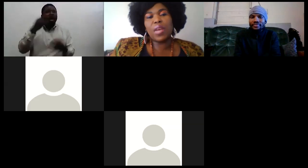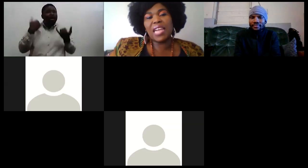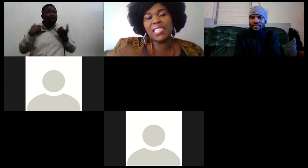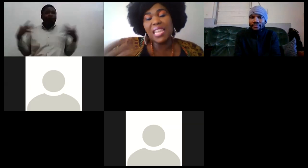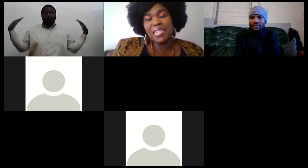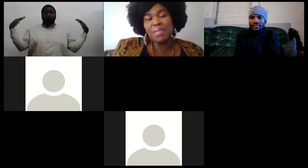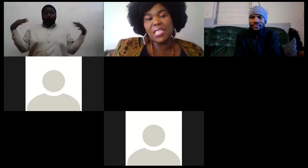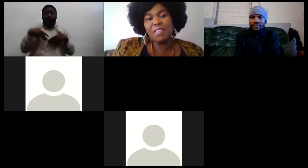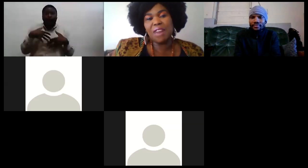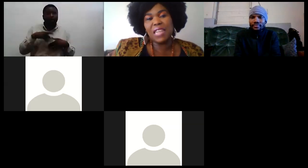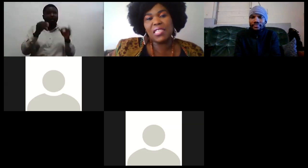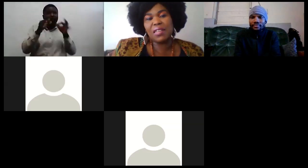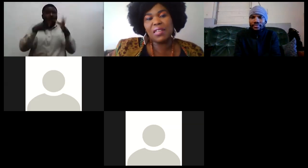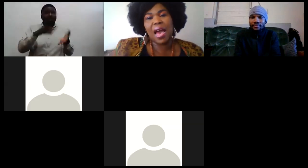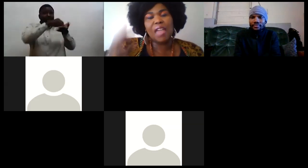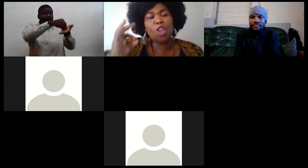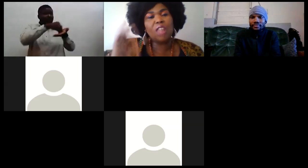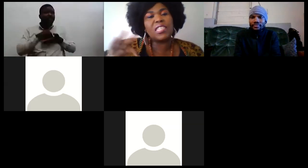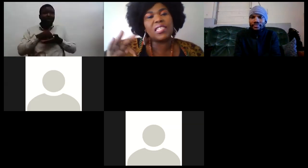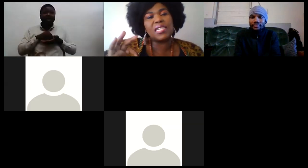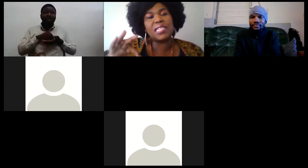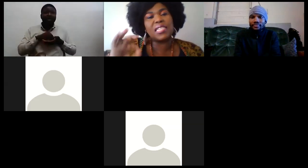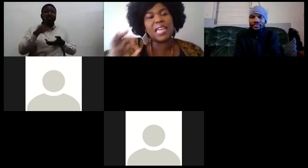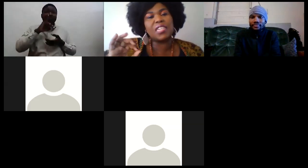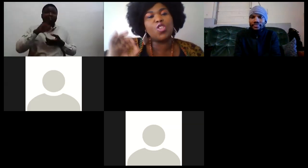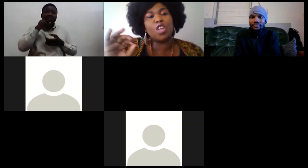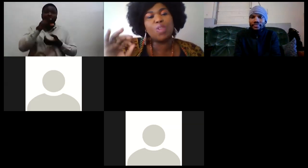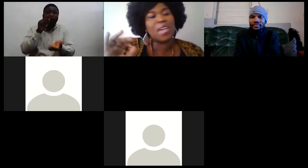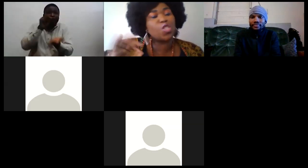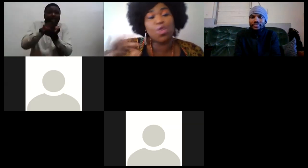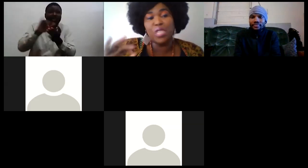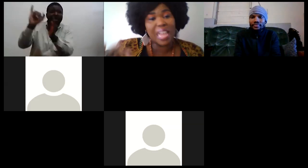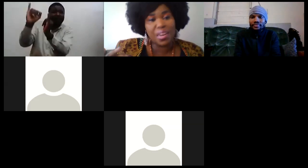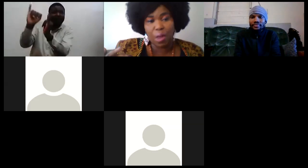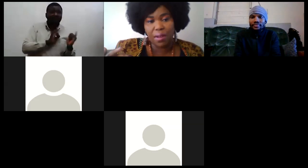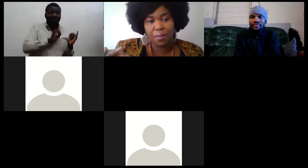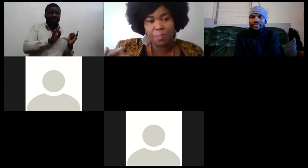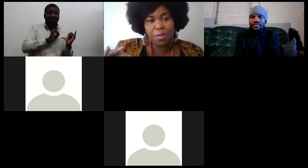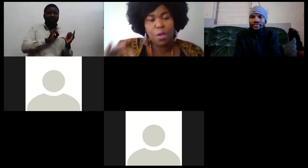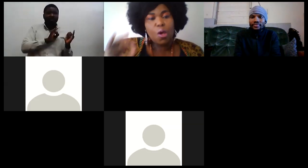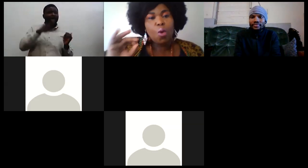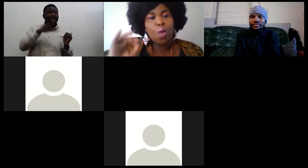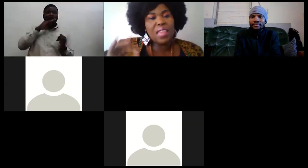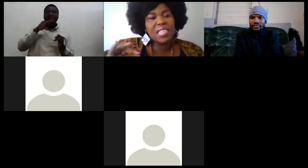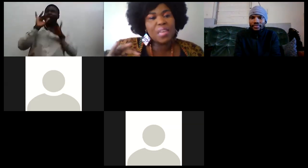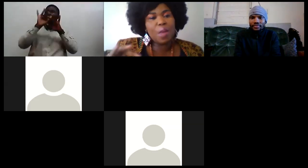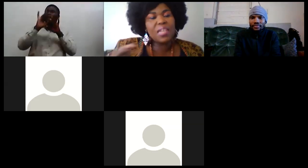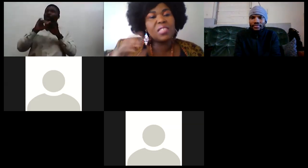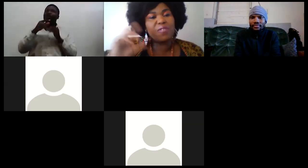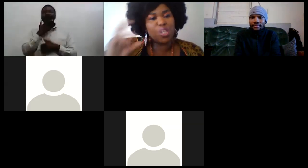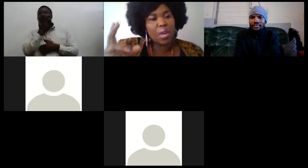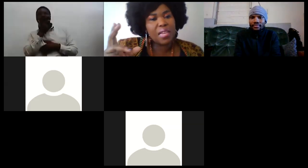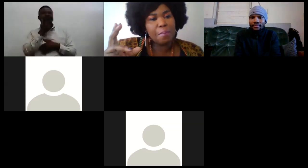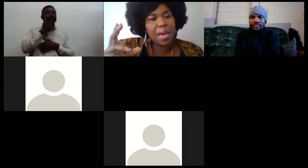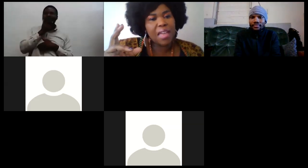when i sent him this invite i had consciously decided not to exclude anyone whether someone